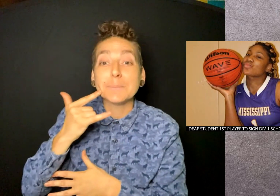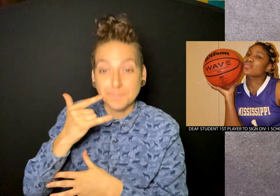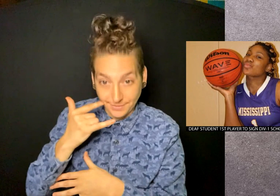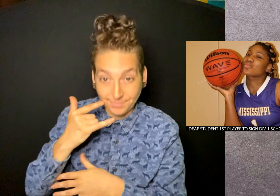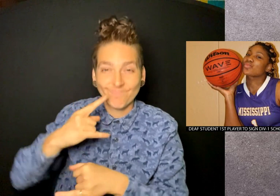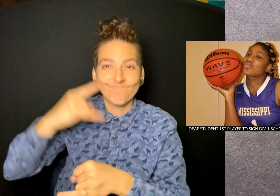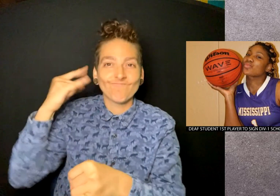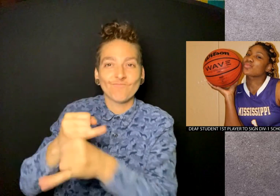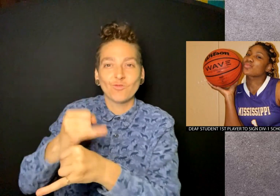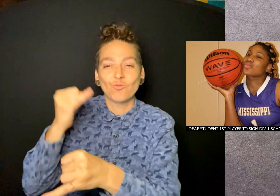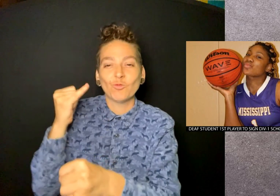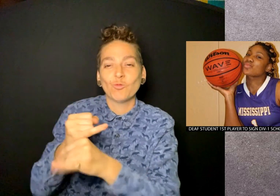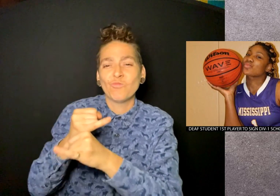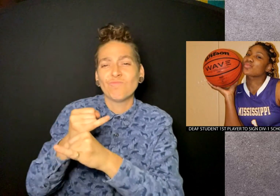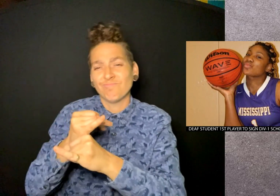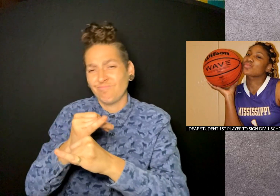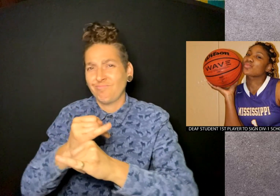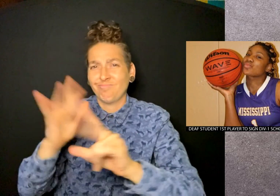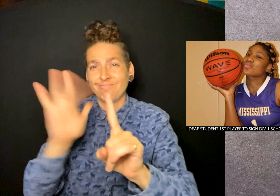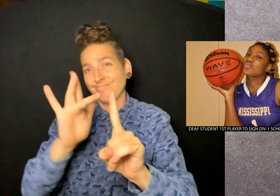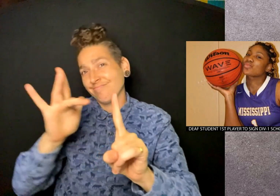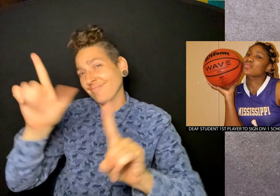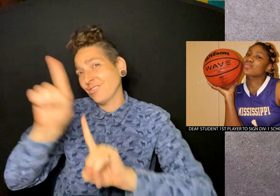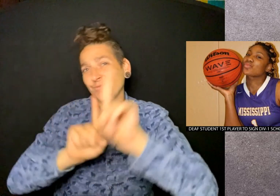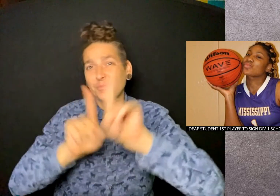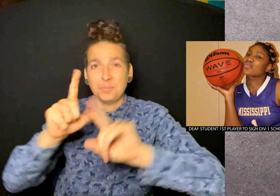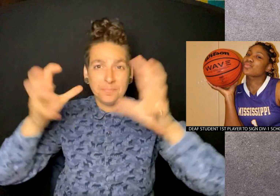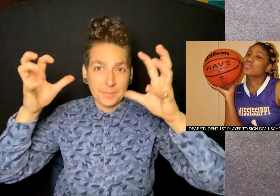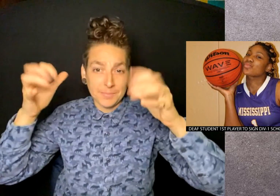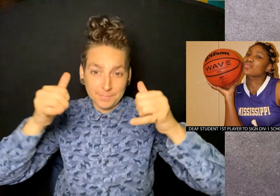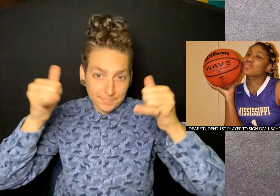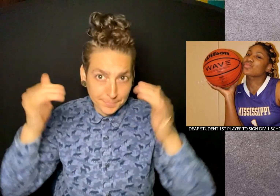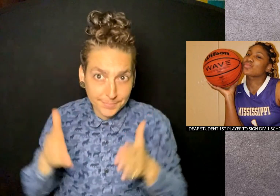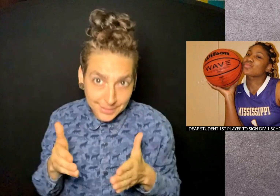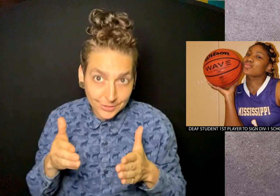congratulations to former mississippi school for the deaf star basketball player